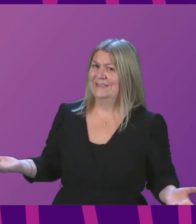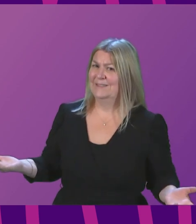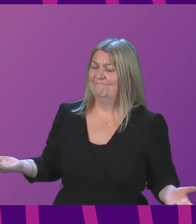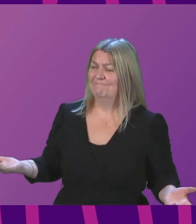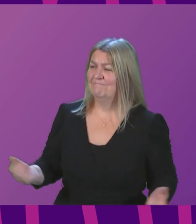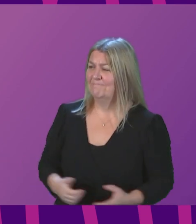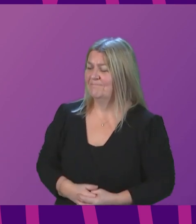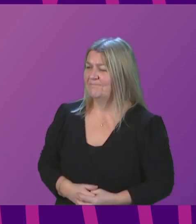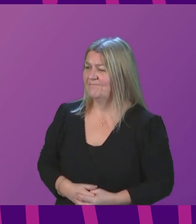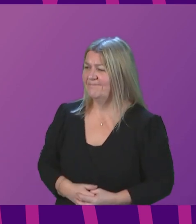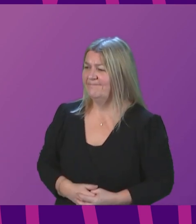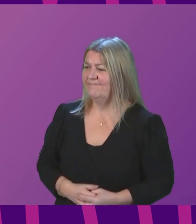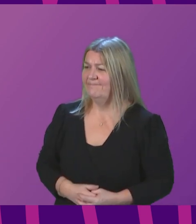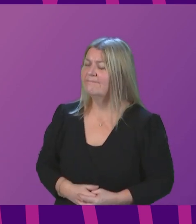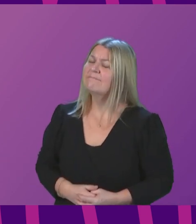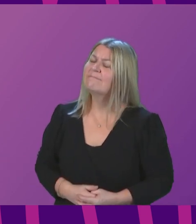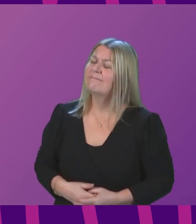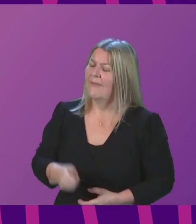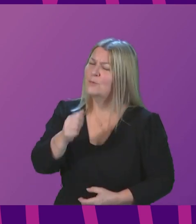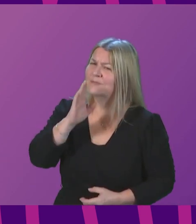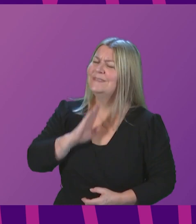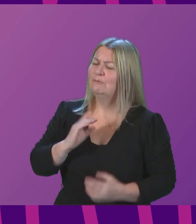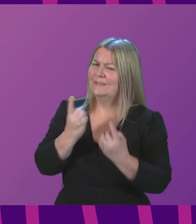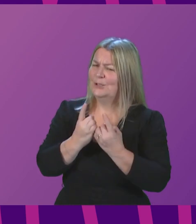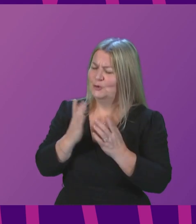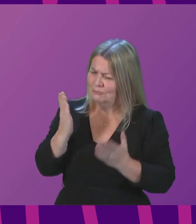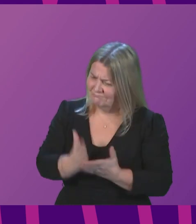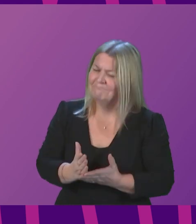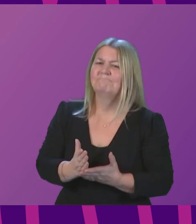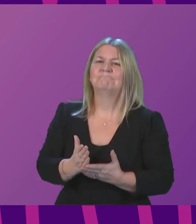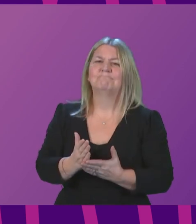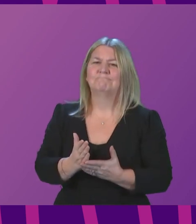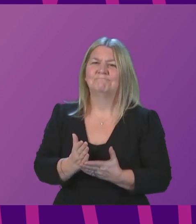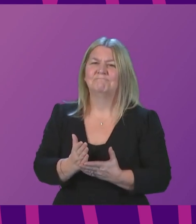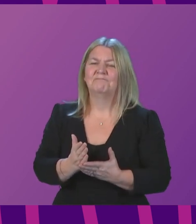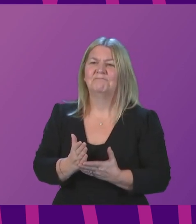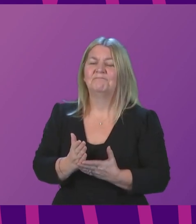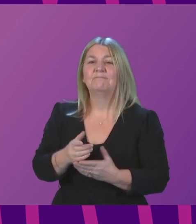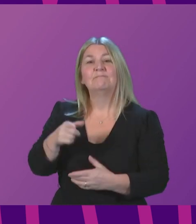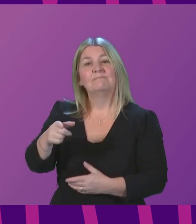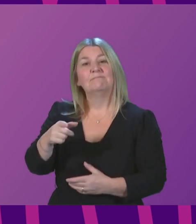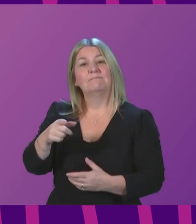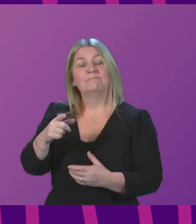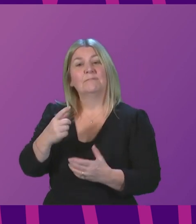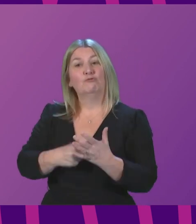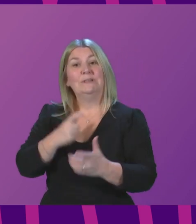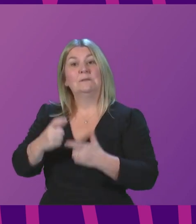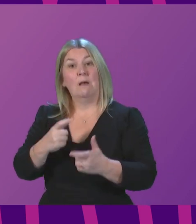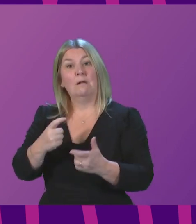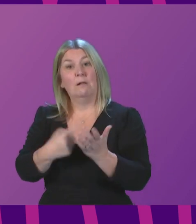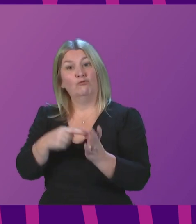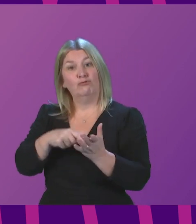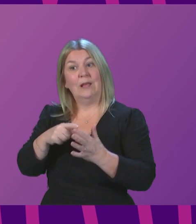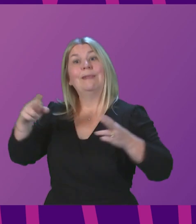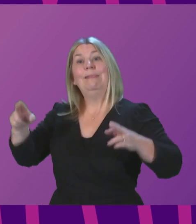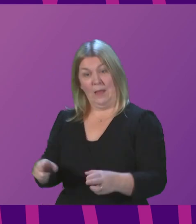These presiding officers are serious issues. It is the case that the recycling rate did fall back.